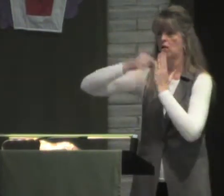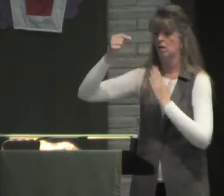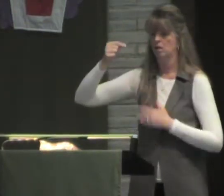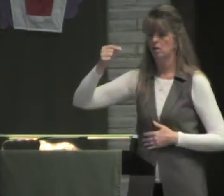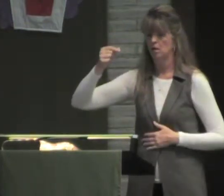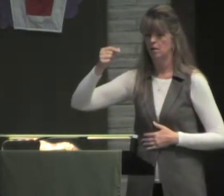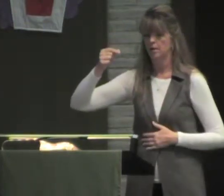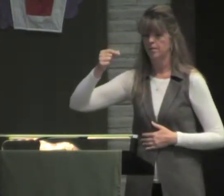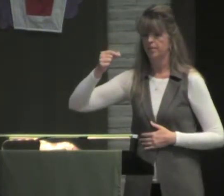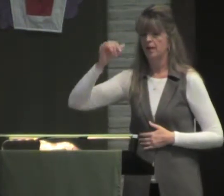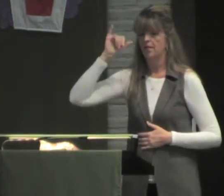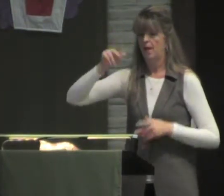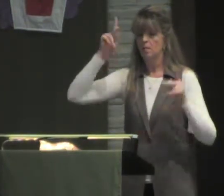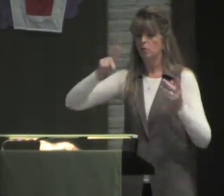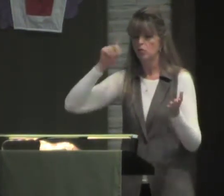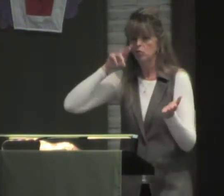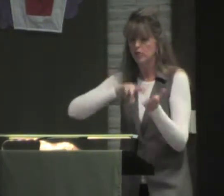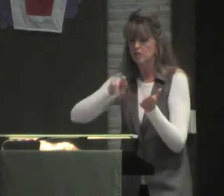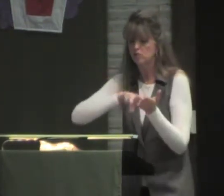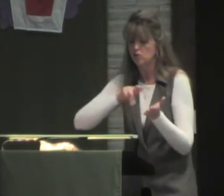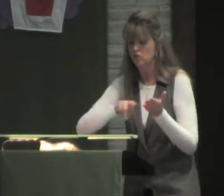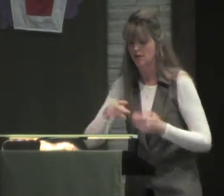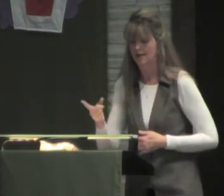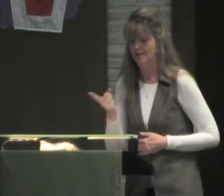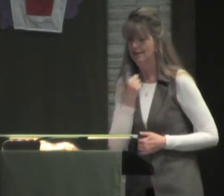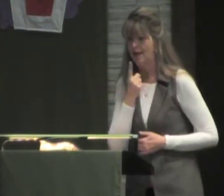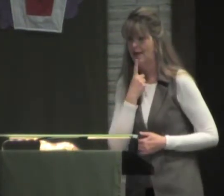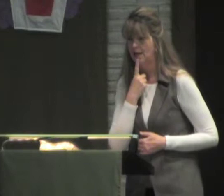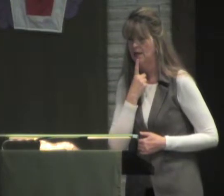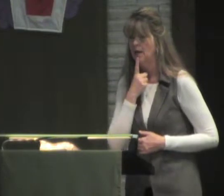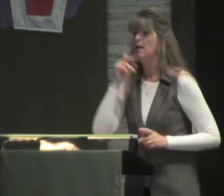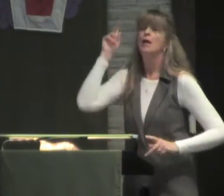Oh, there was a recent, really terrific academic paper published